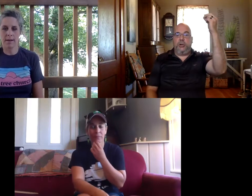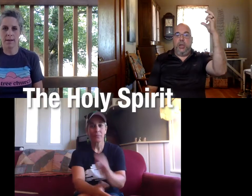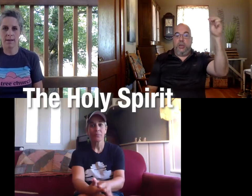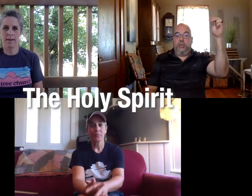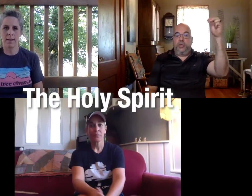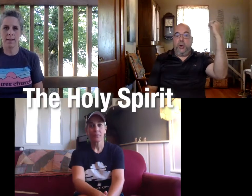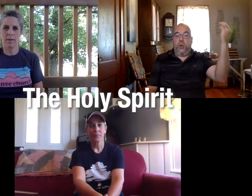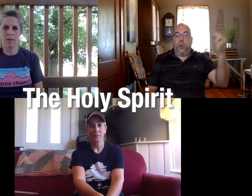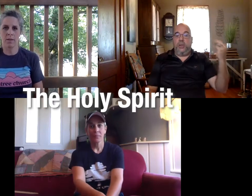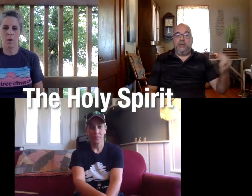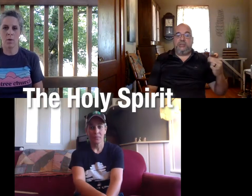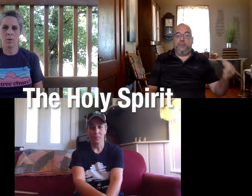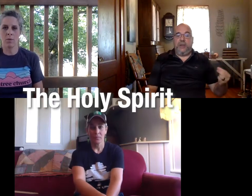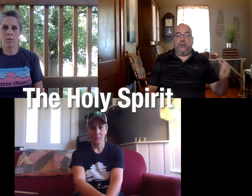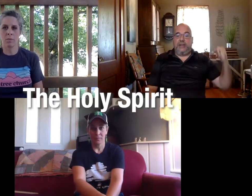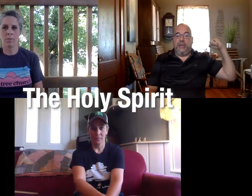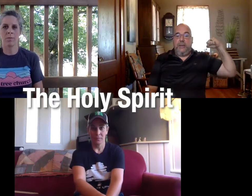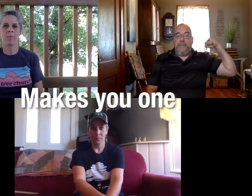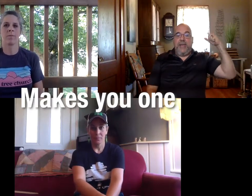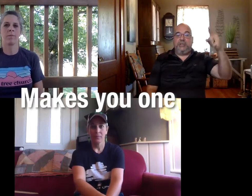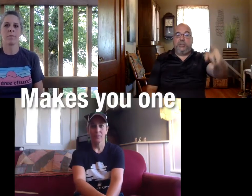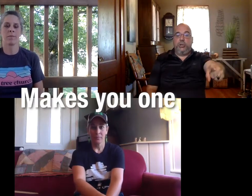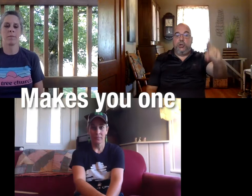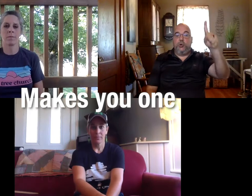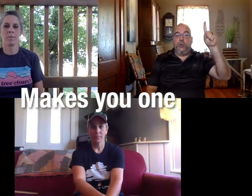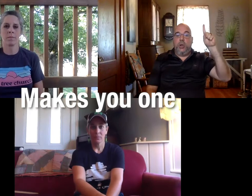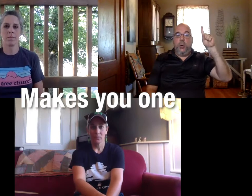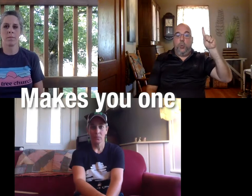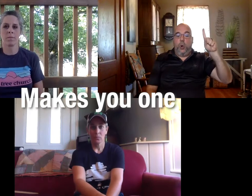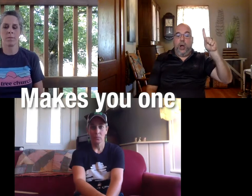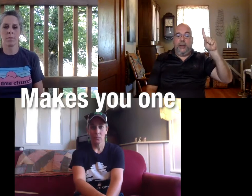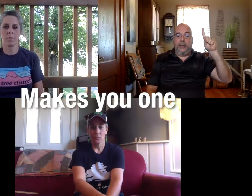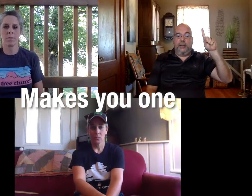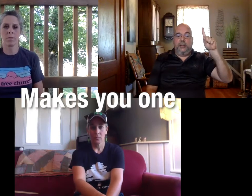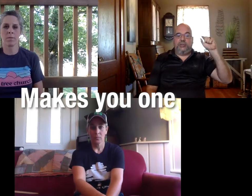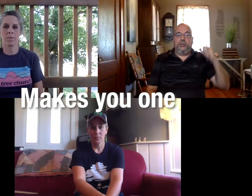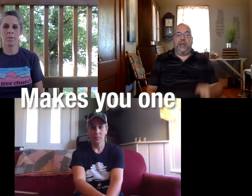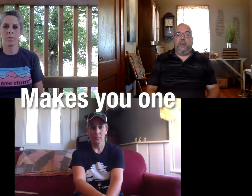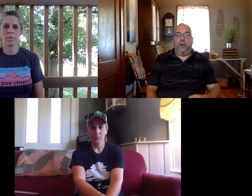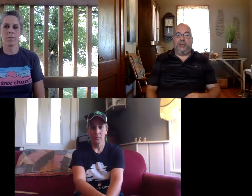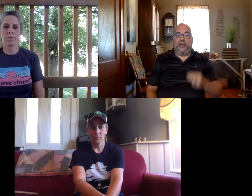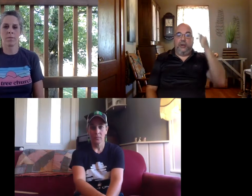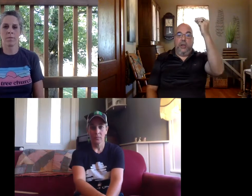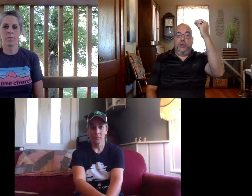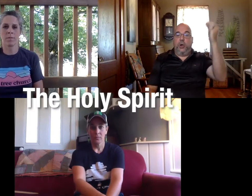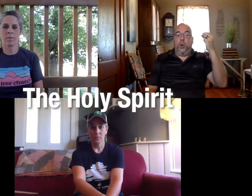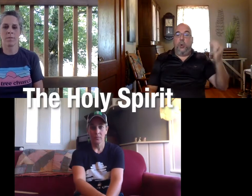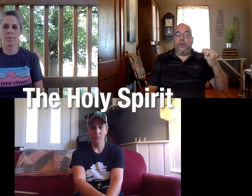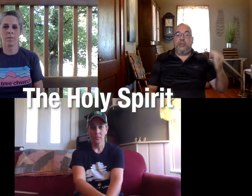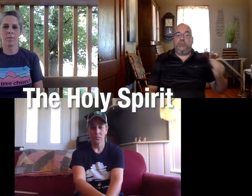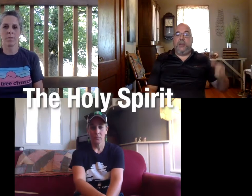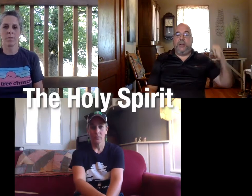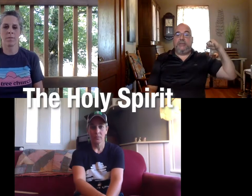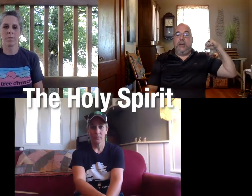learned the holy spirit makes you one let's do that all together the